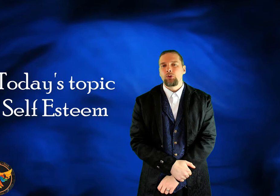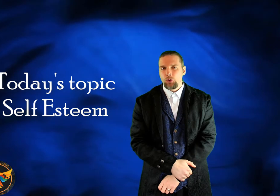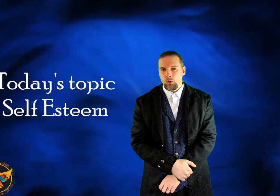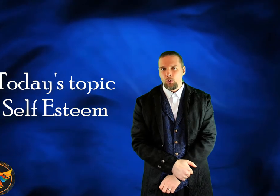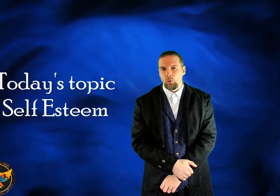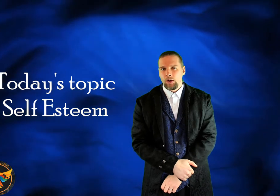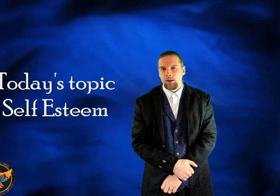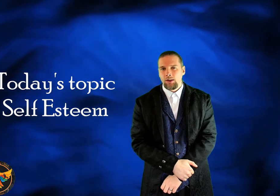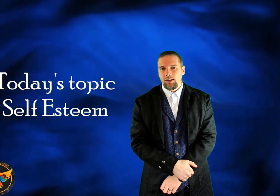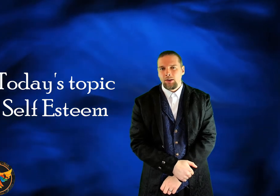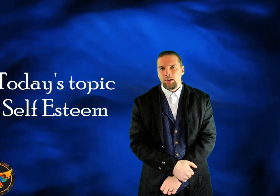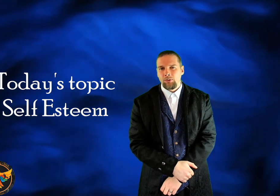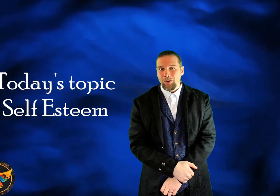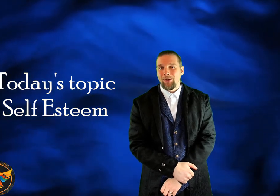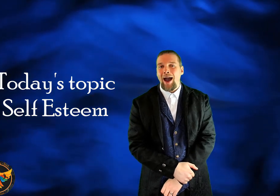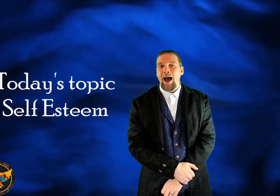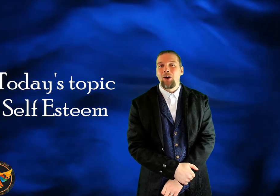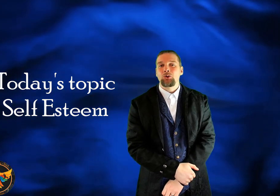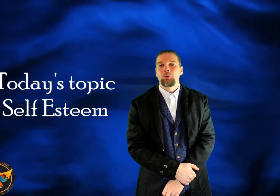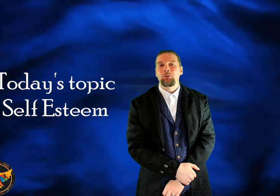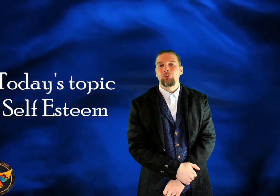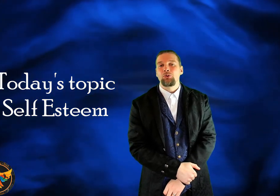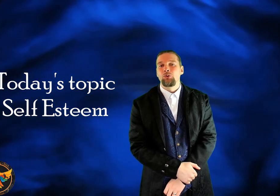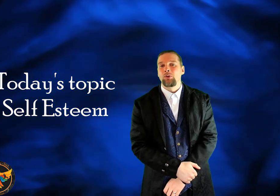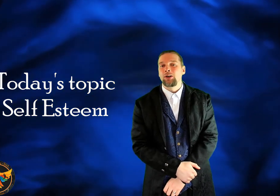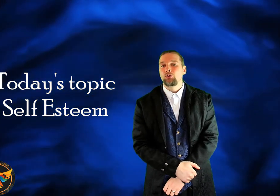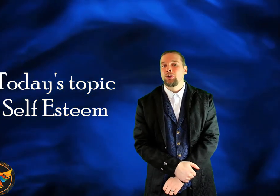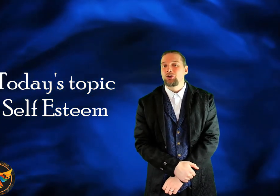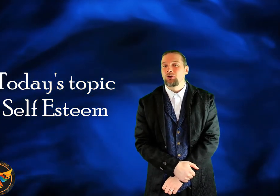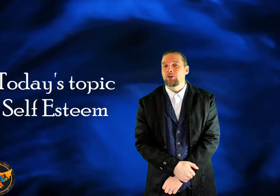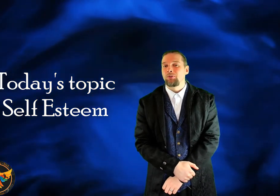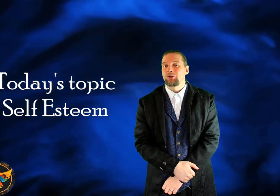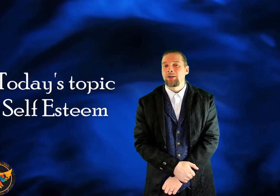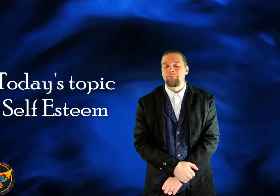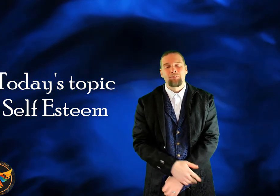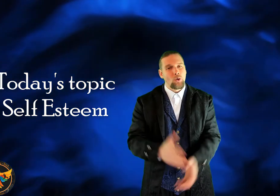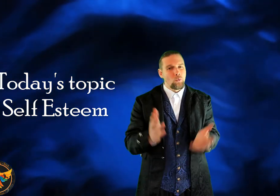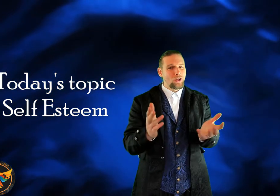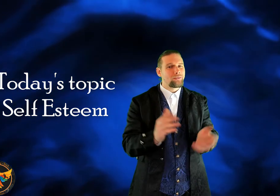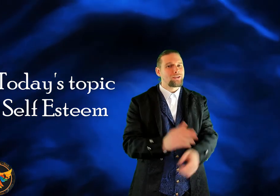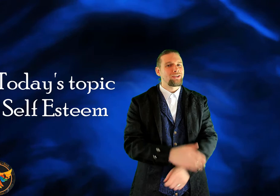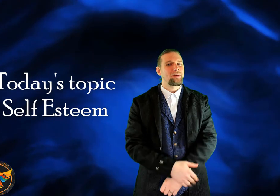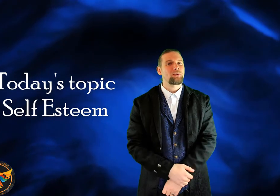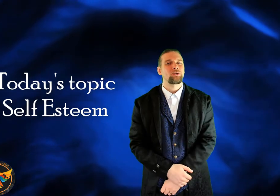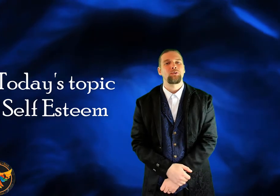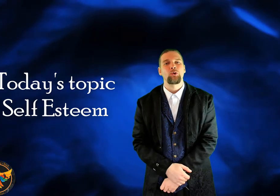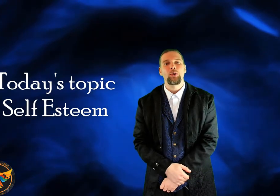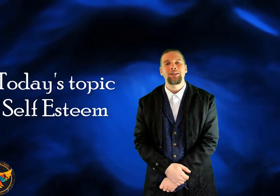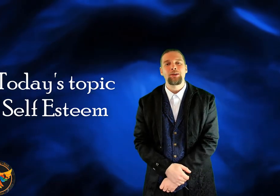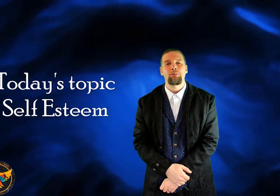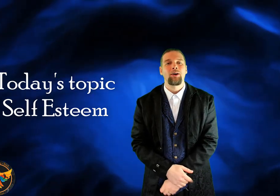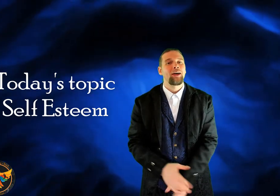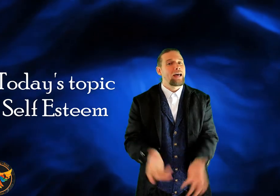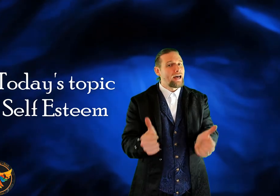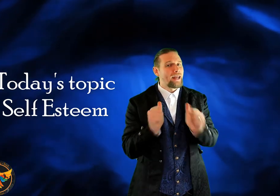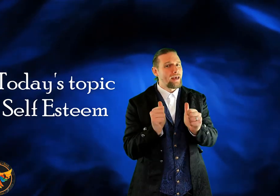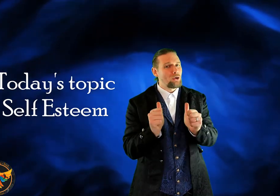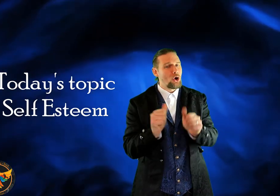you figure out how to improve and increase your self-esteem. Welcome to this episode of Going Deeper, and I am your